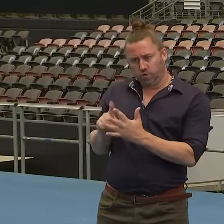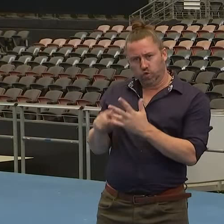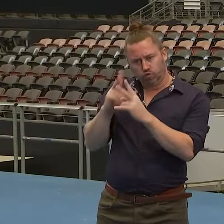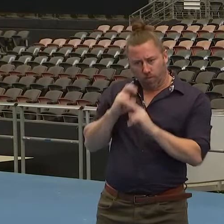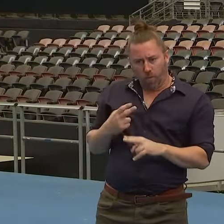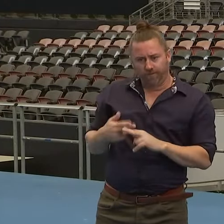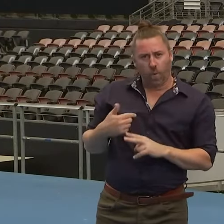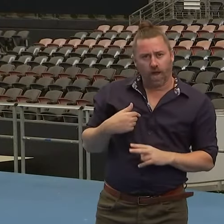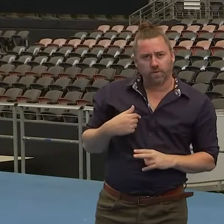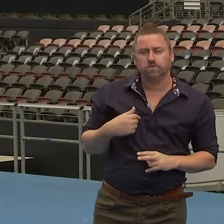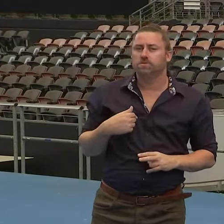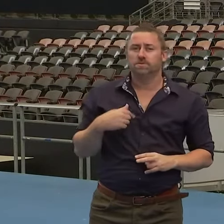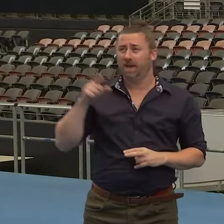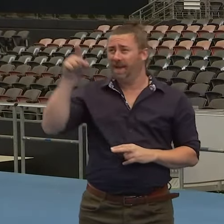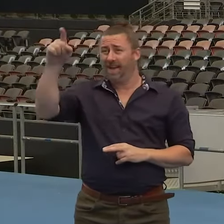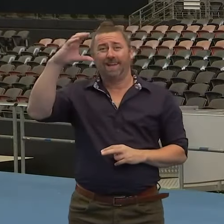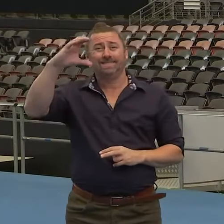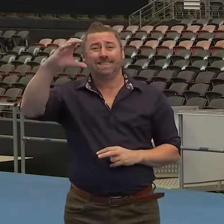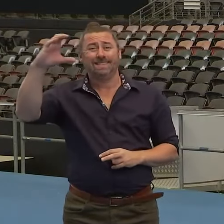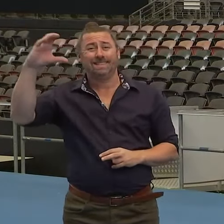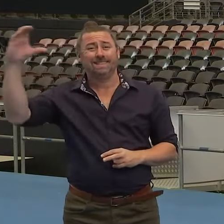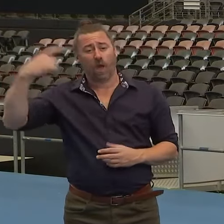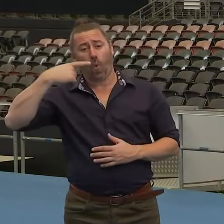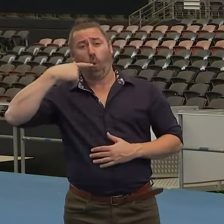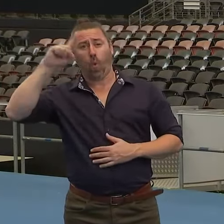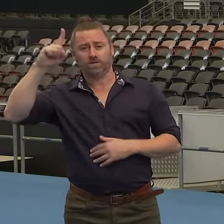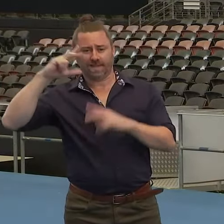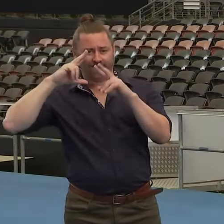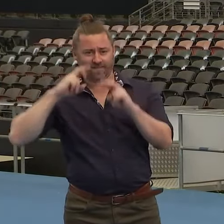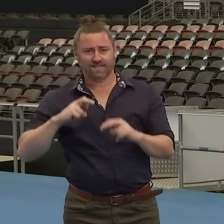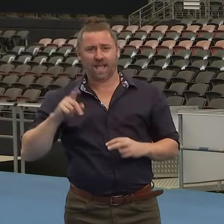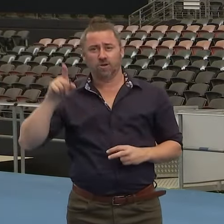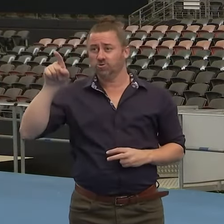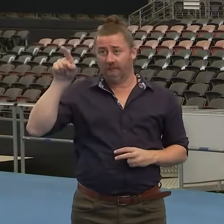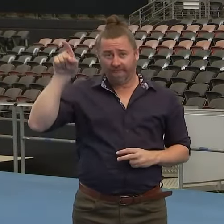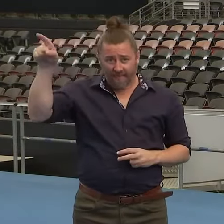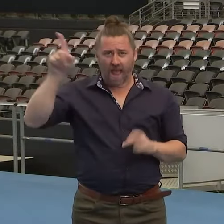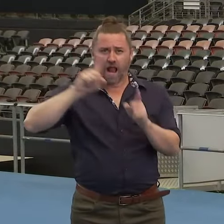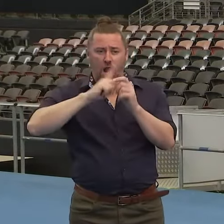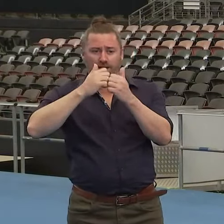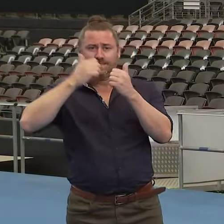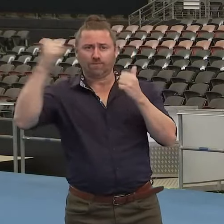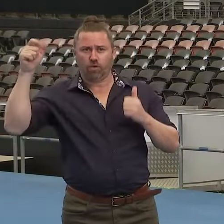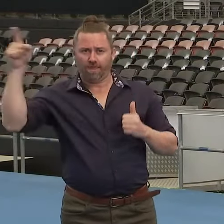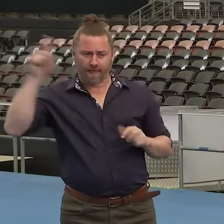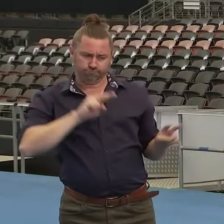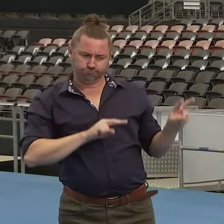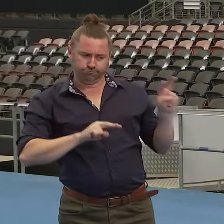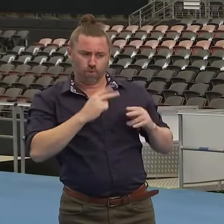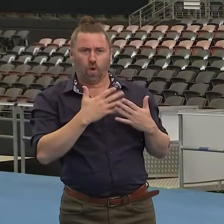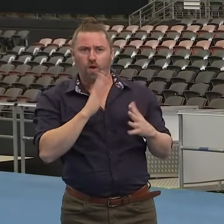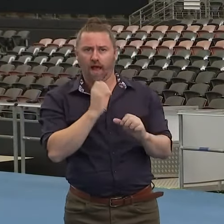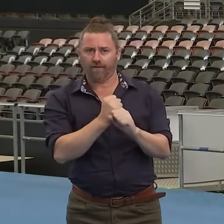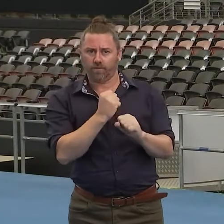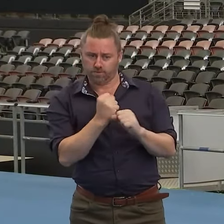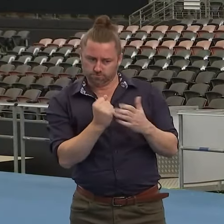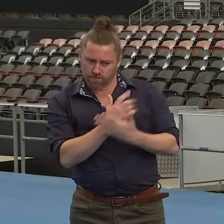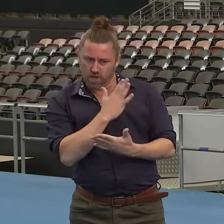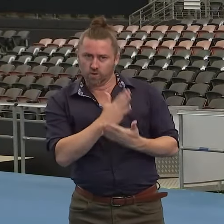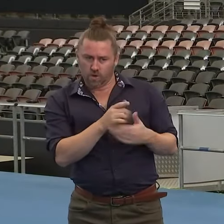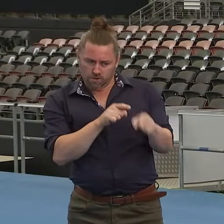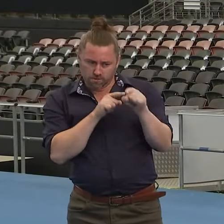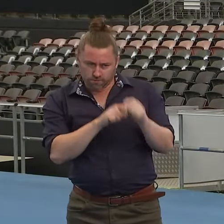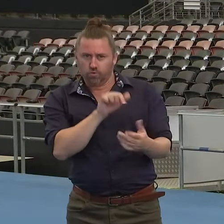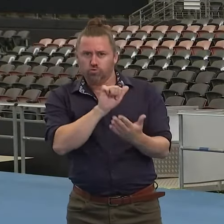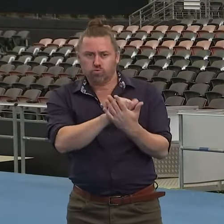It was investigated by the triple C. The triple C is the standing Royal Commission that we have in this state, and it is the appropriate body to